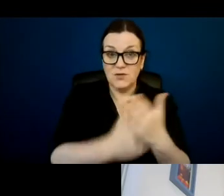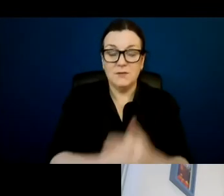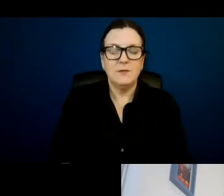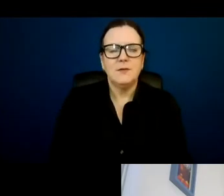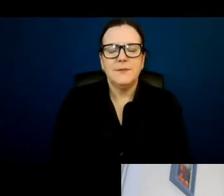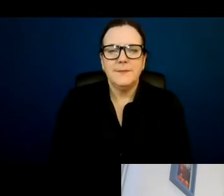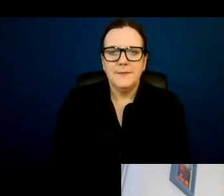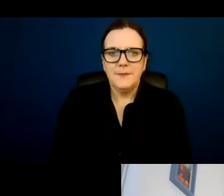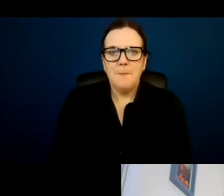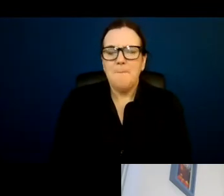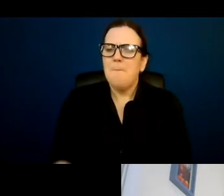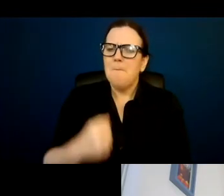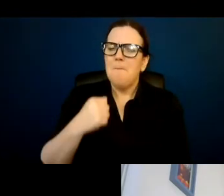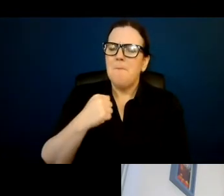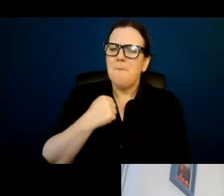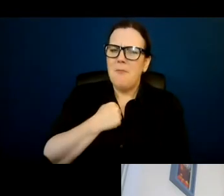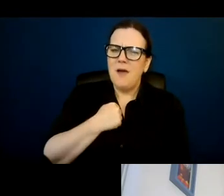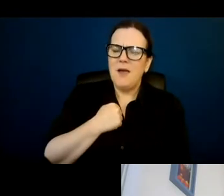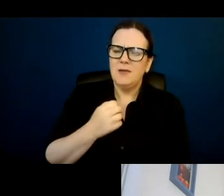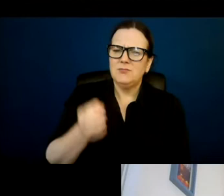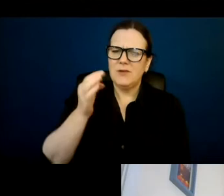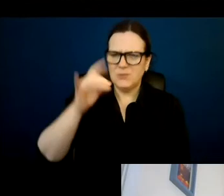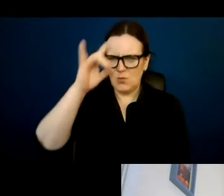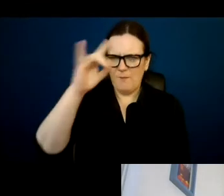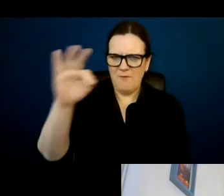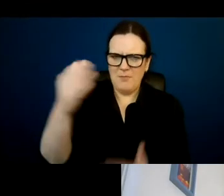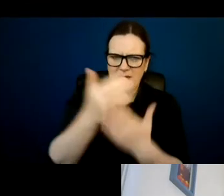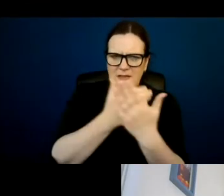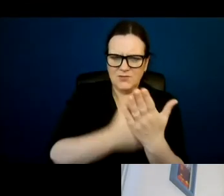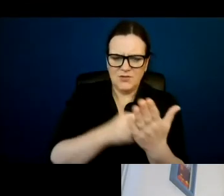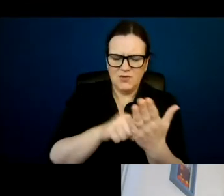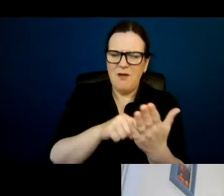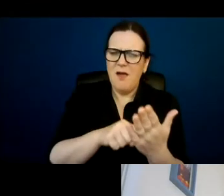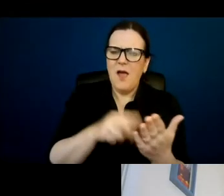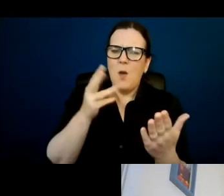for the legislation, I want it to